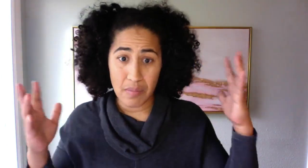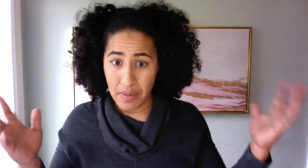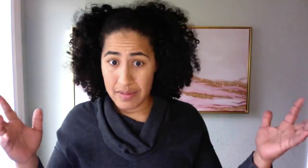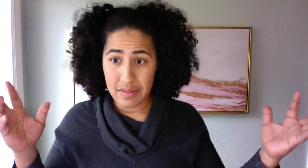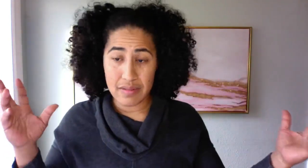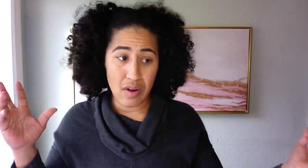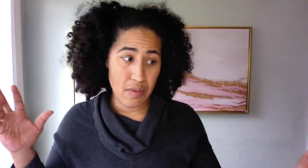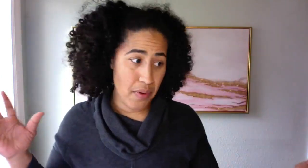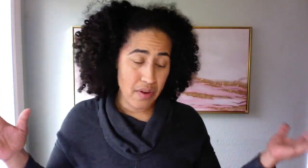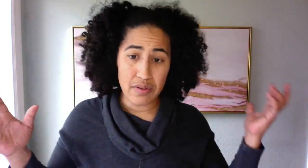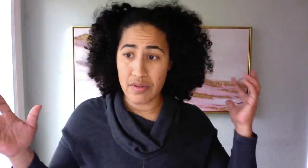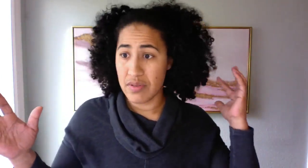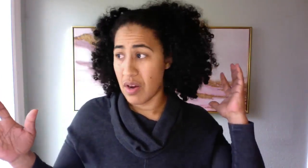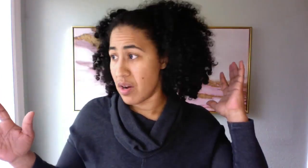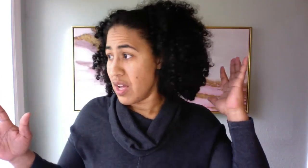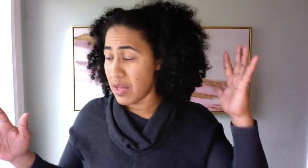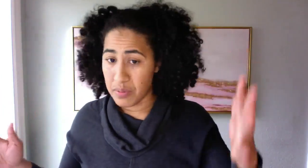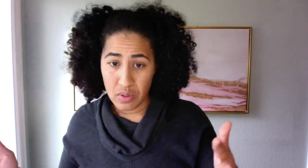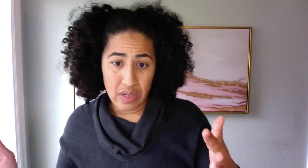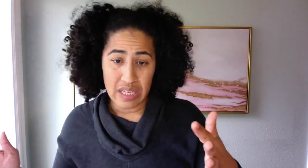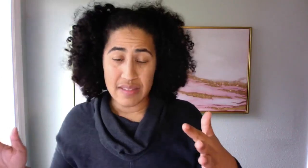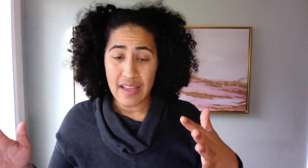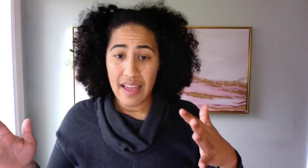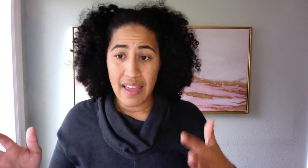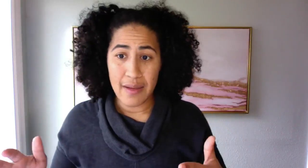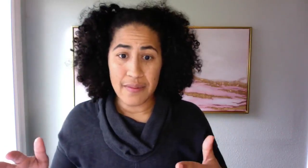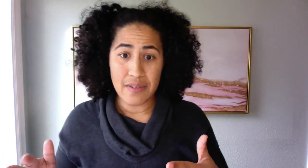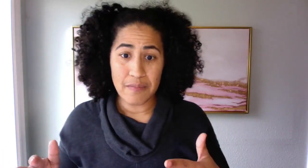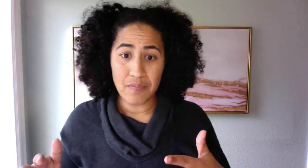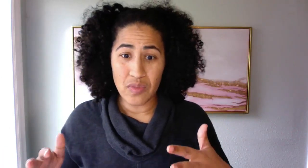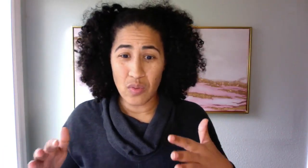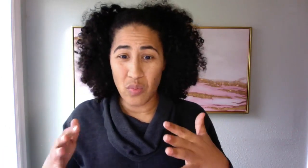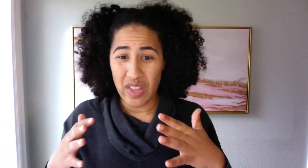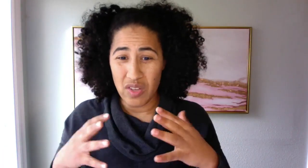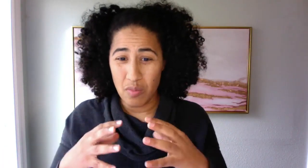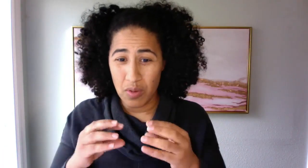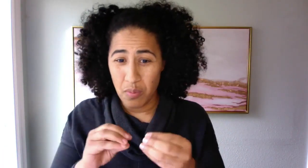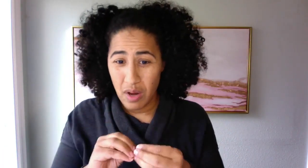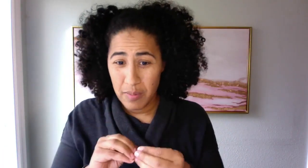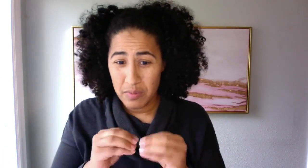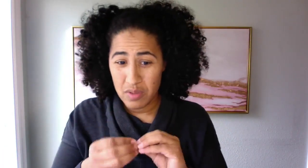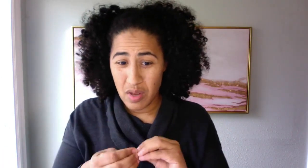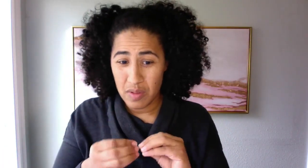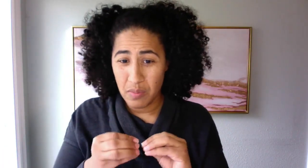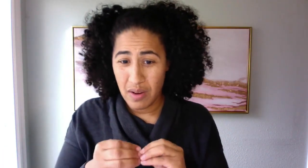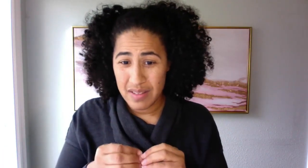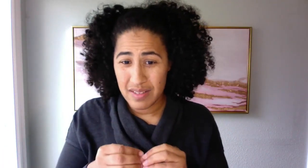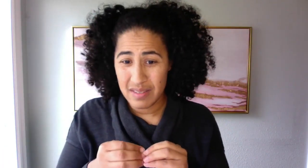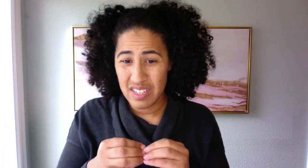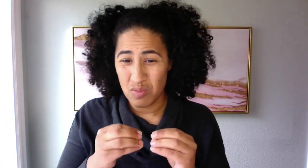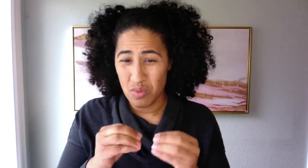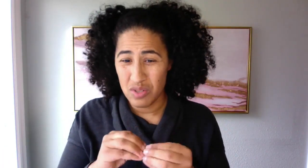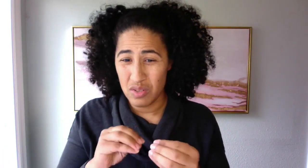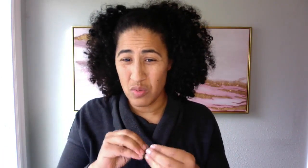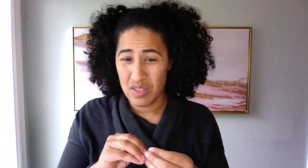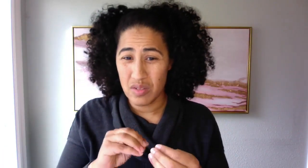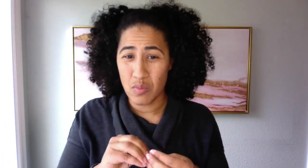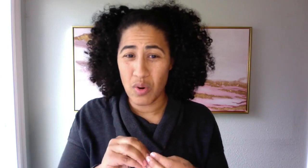bosses, our partners, our employees, and the problem solving process gets worse and worse and more